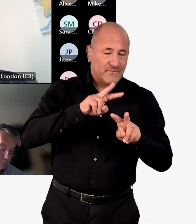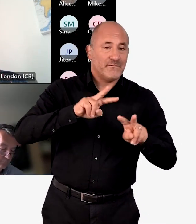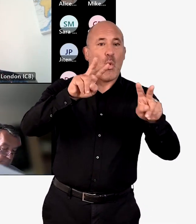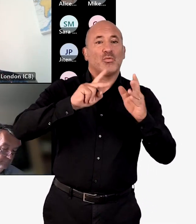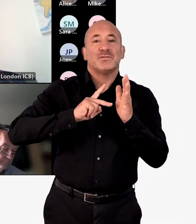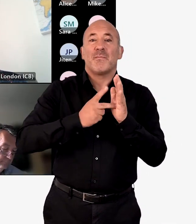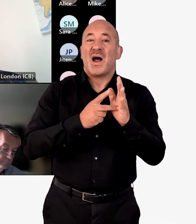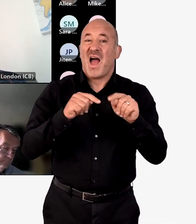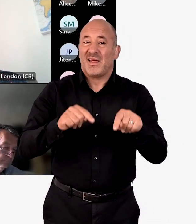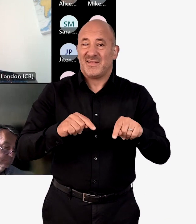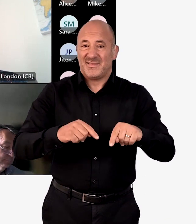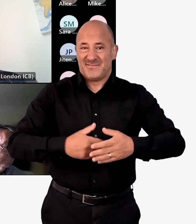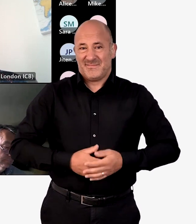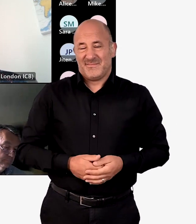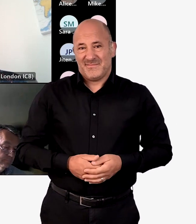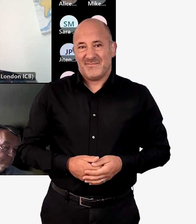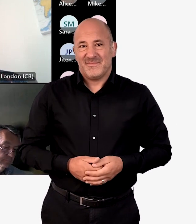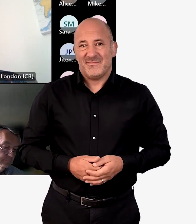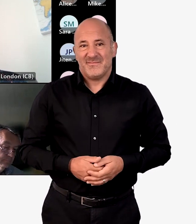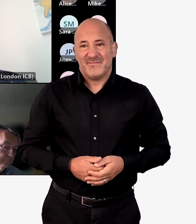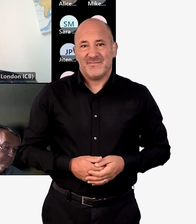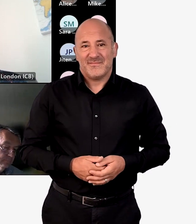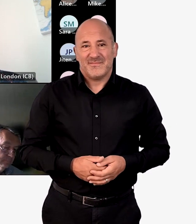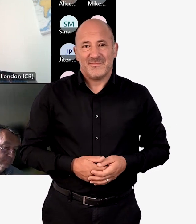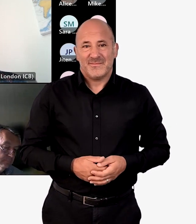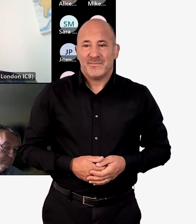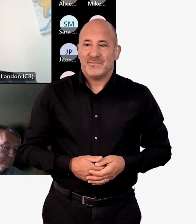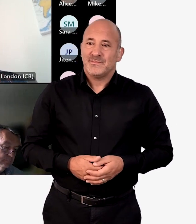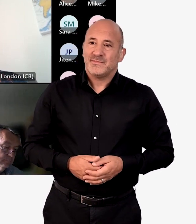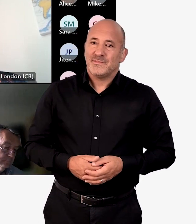Ruth, could I ask for your comments in relation to the forward plan?